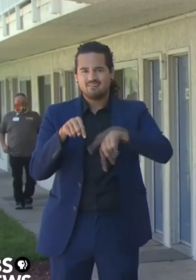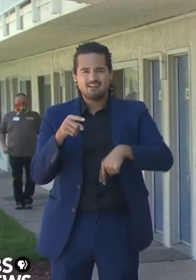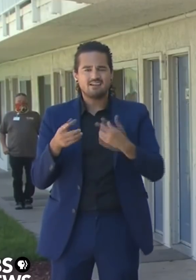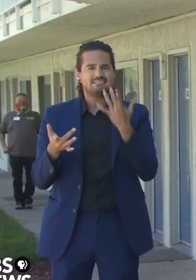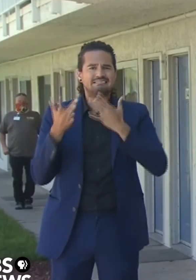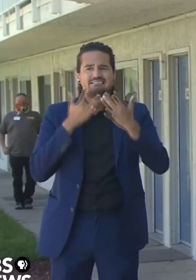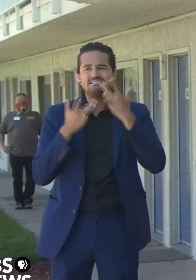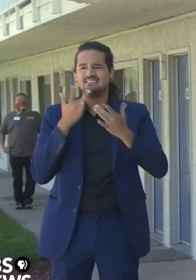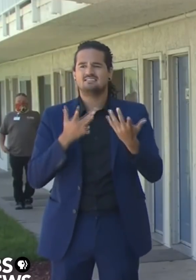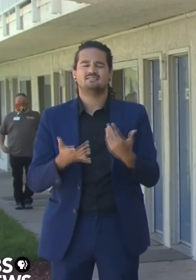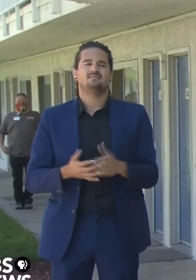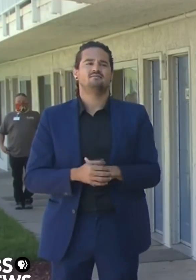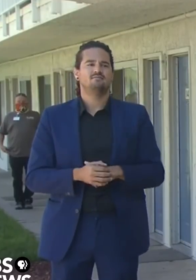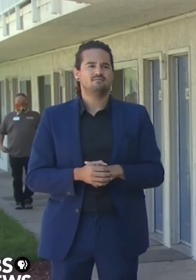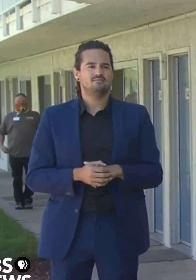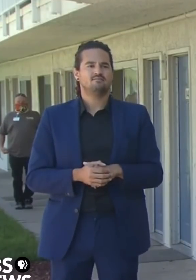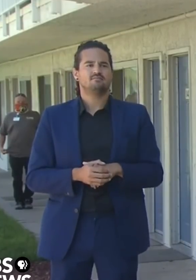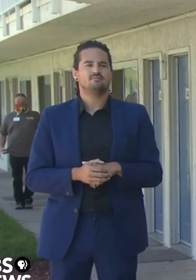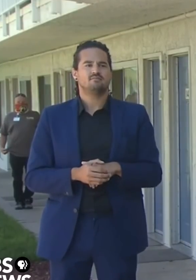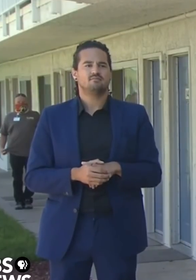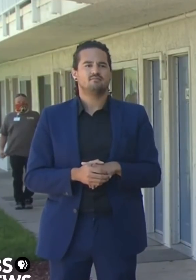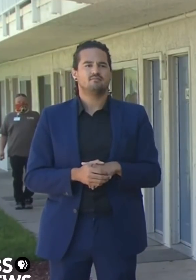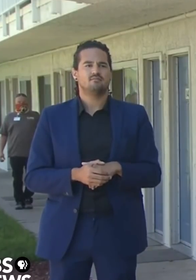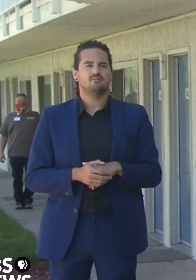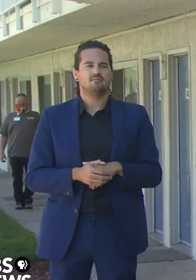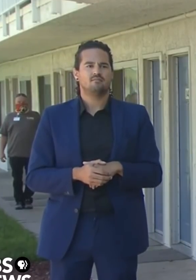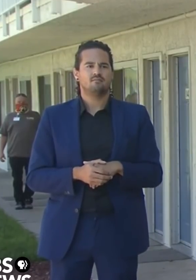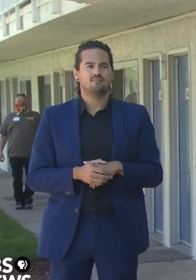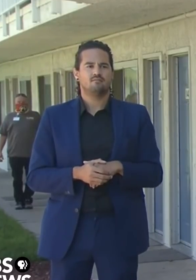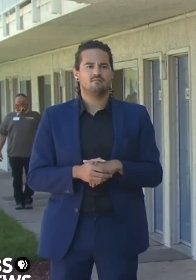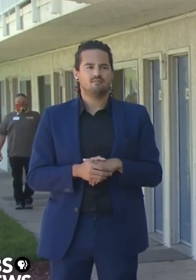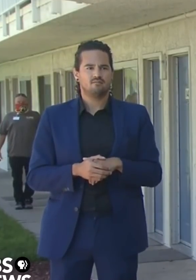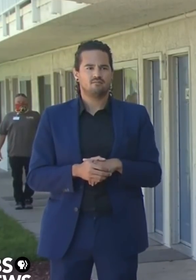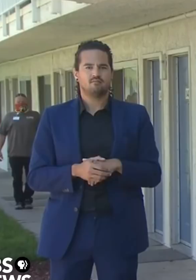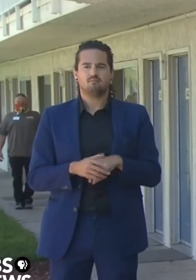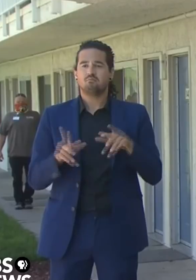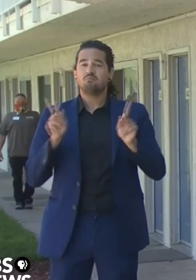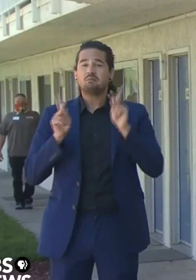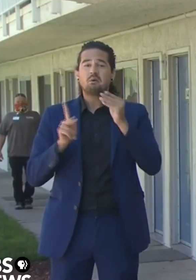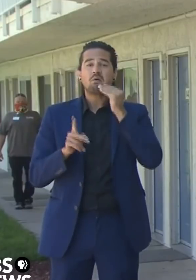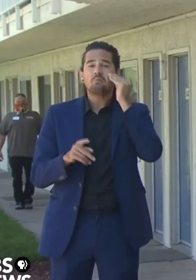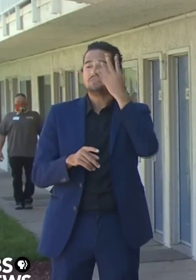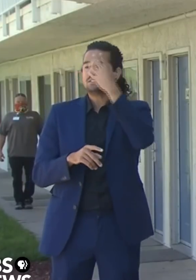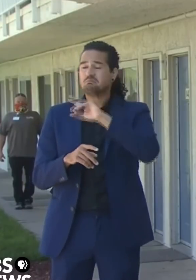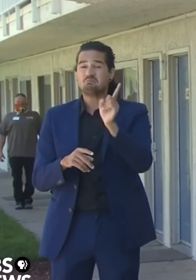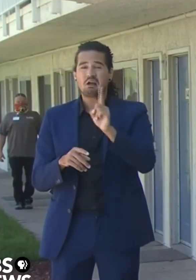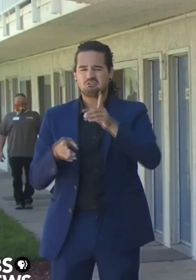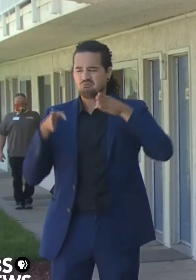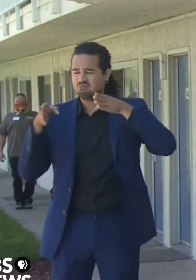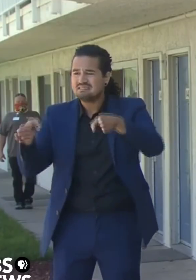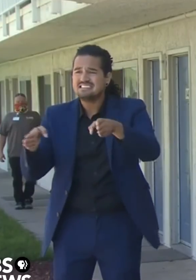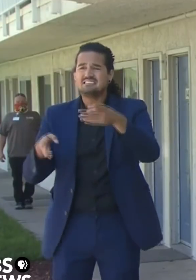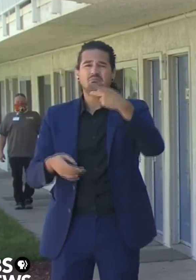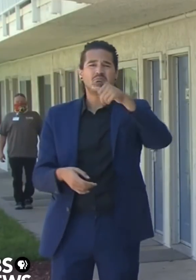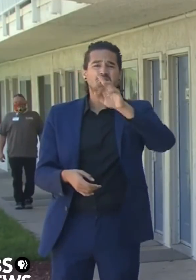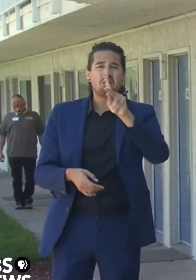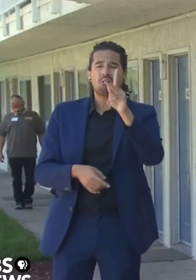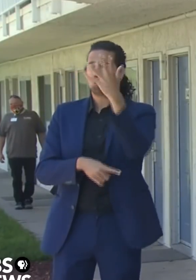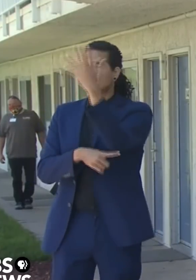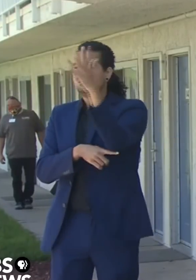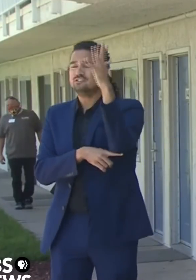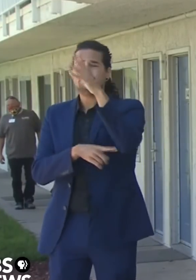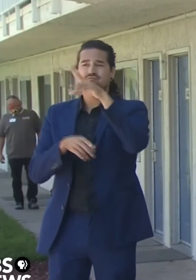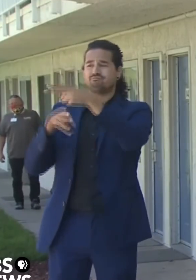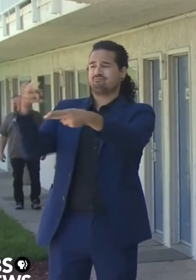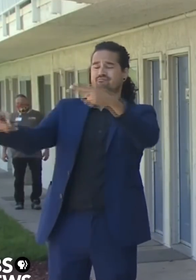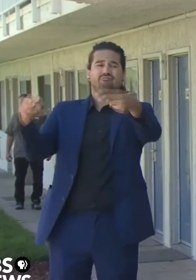California. That issue has always been top of mind in terms of our administration and our approach in the state of California